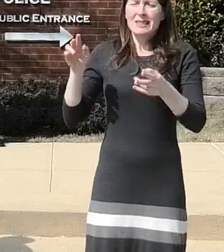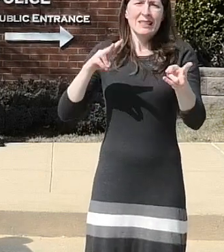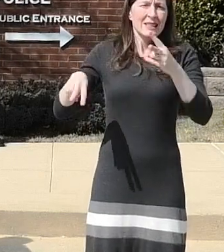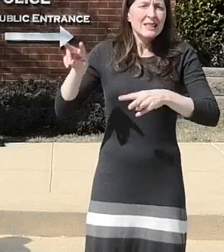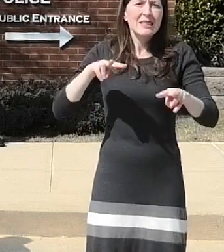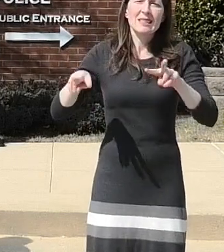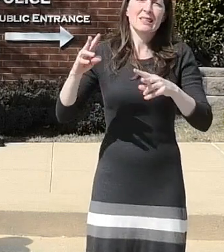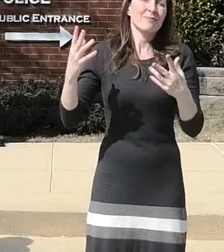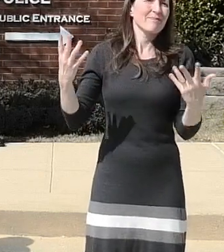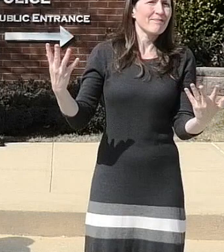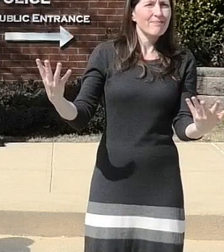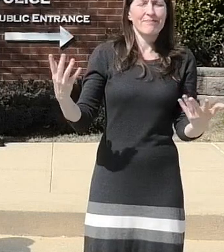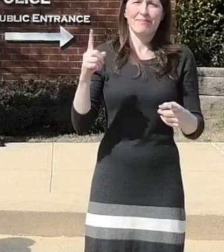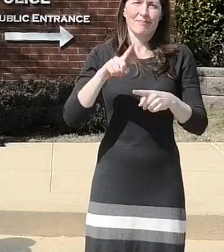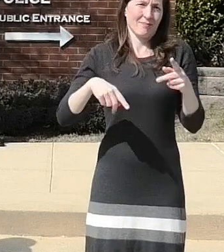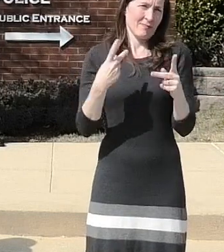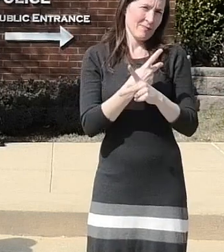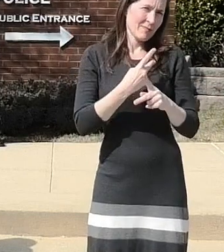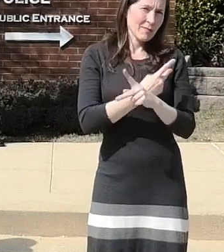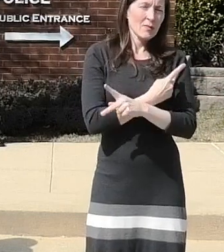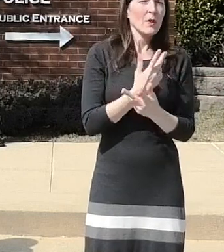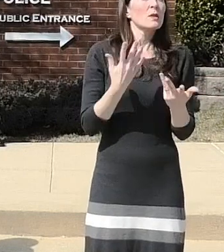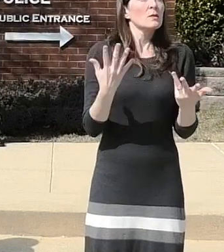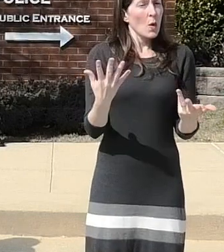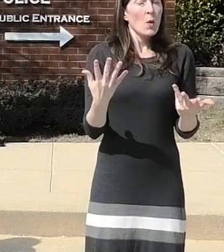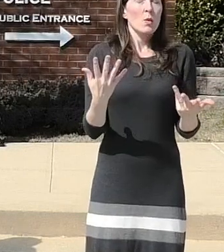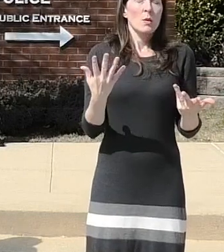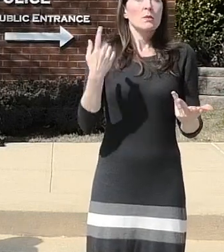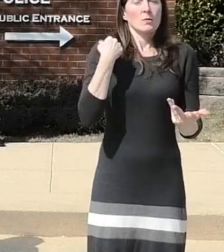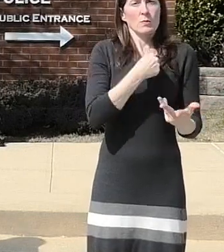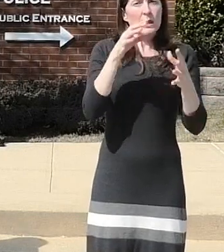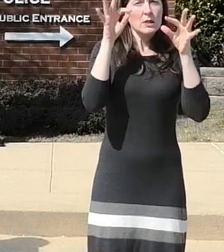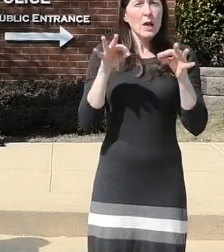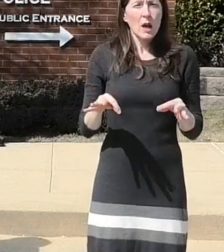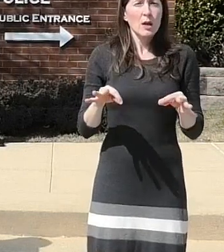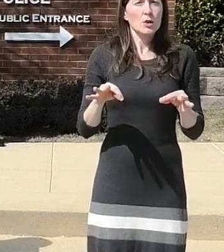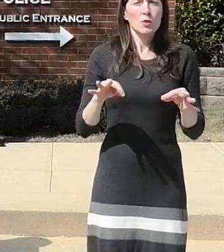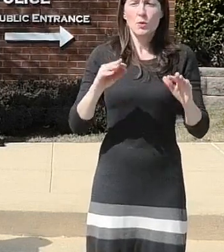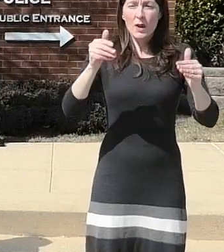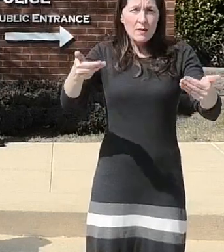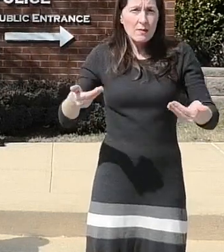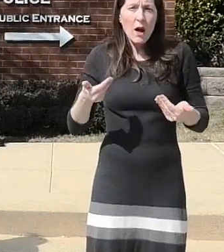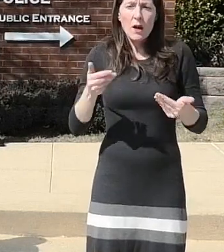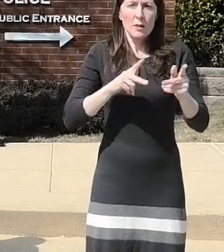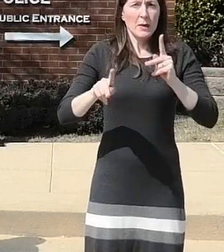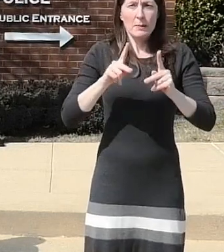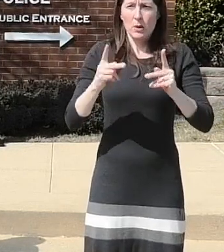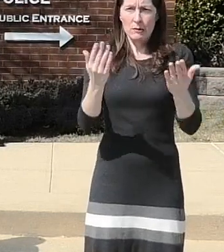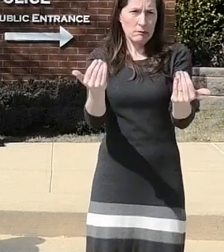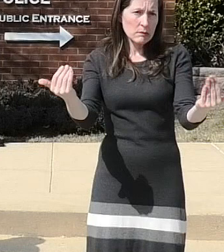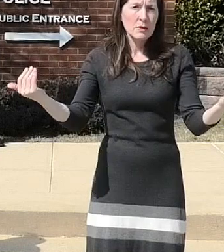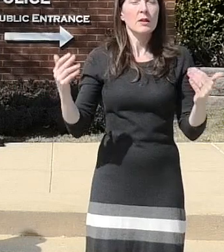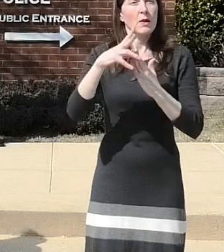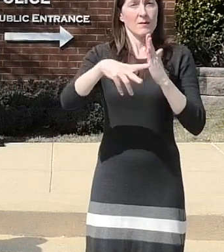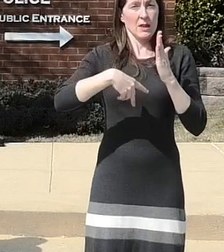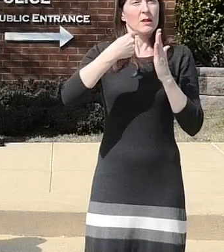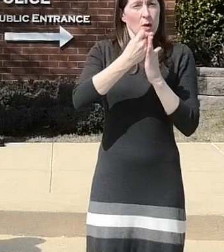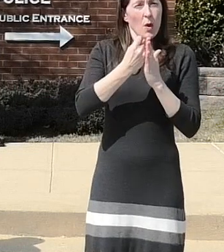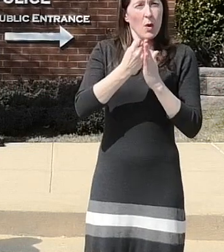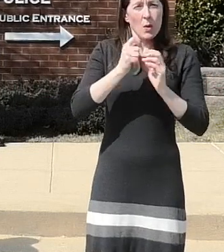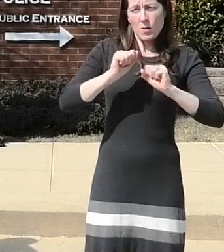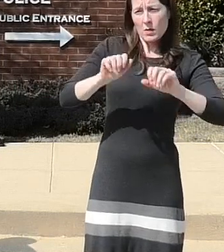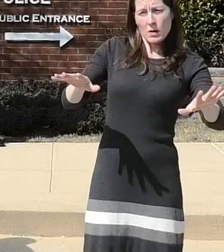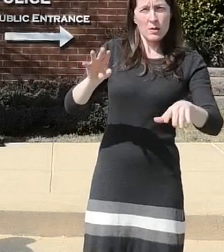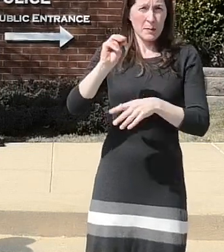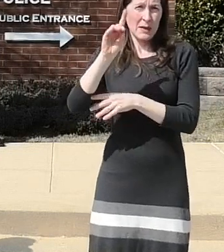on public assistance in which we um sent the video to the uh to local media early